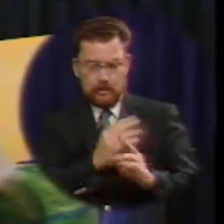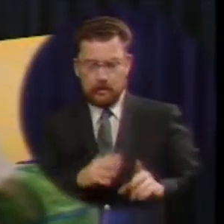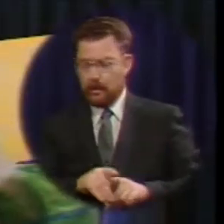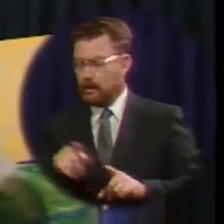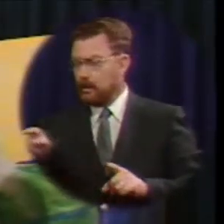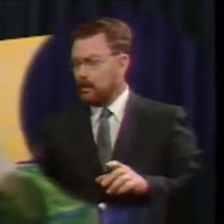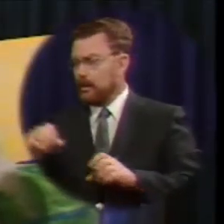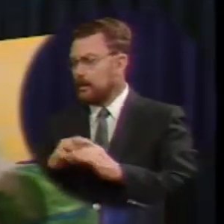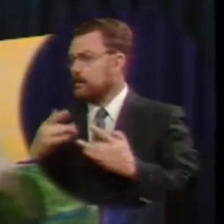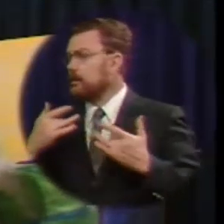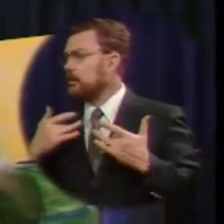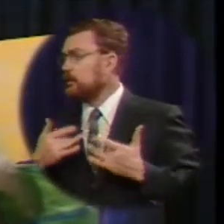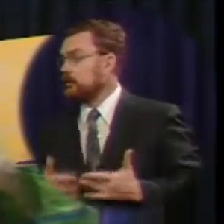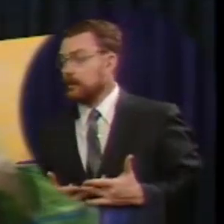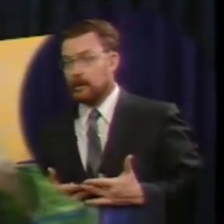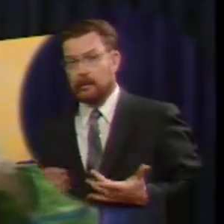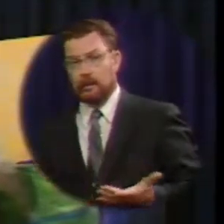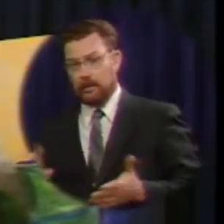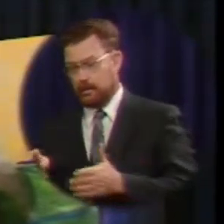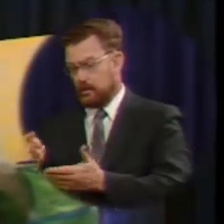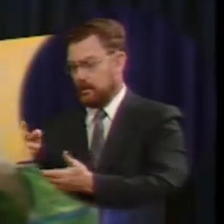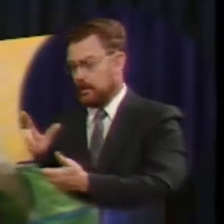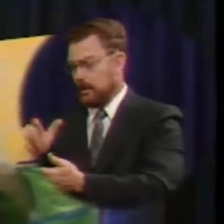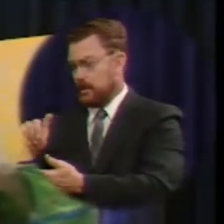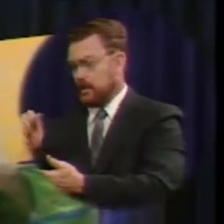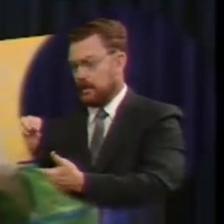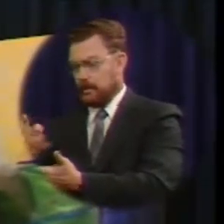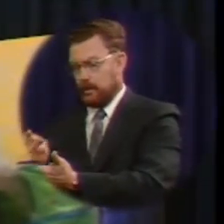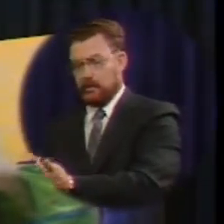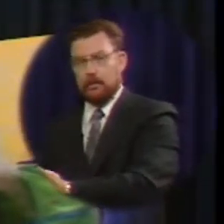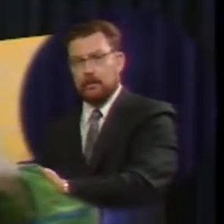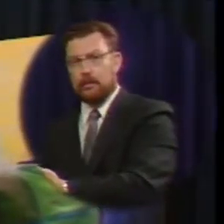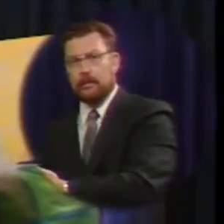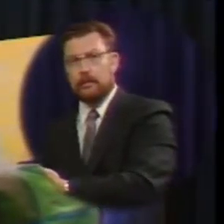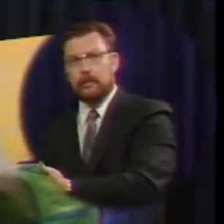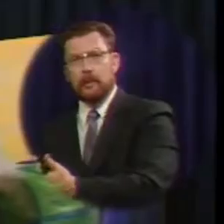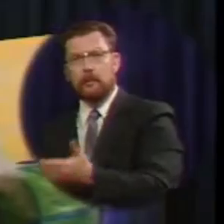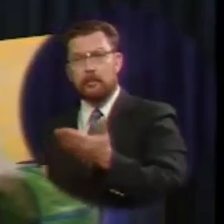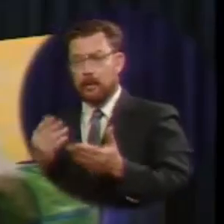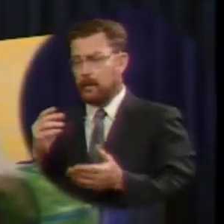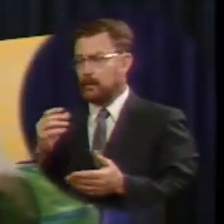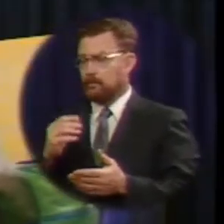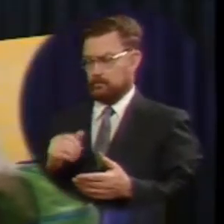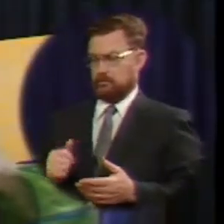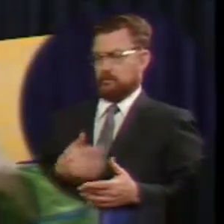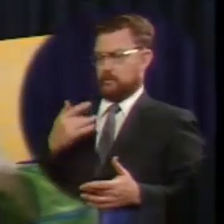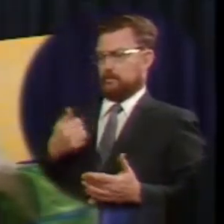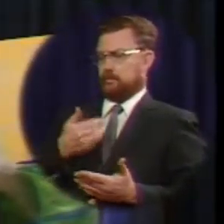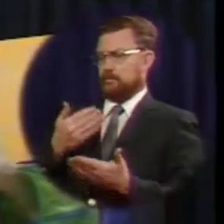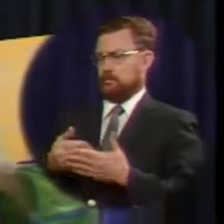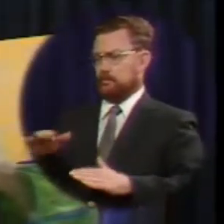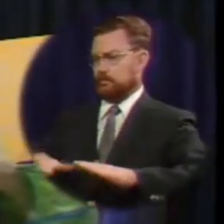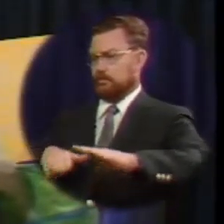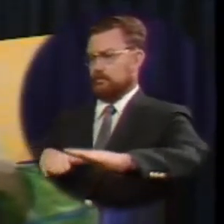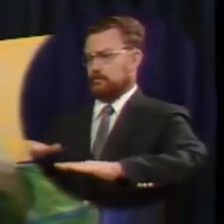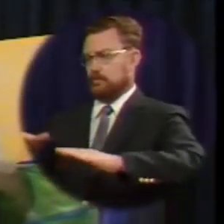here the lamb has wandered away perhaps in a spirit of over self-confidence ignorant of the